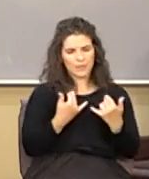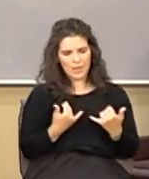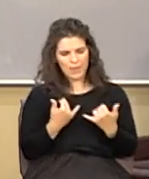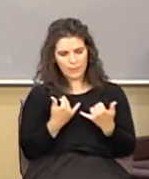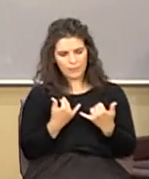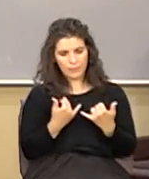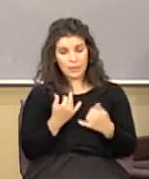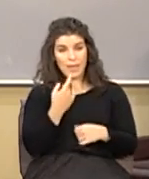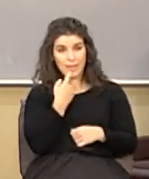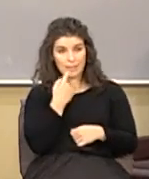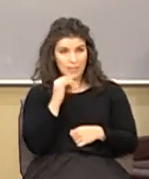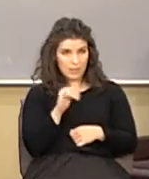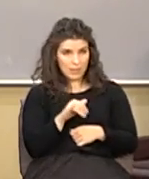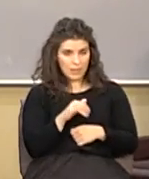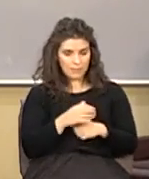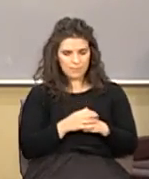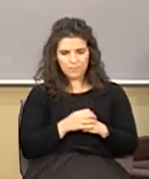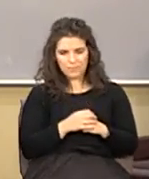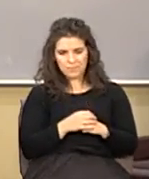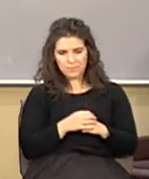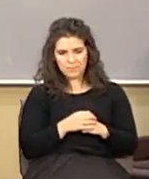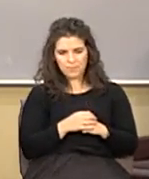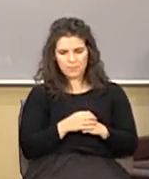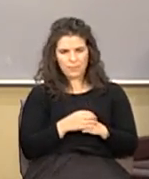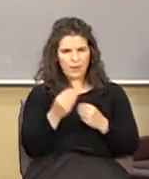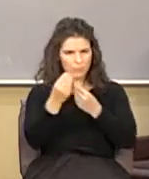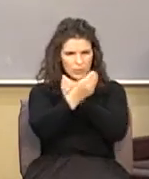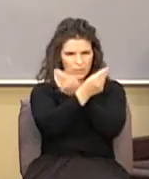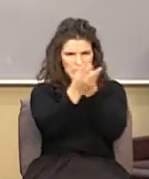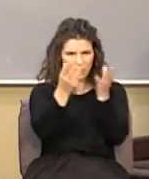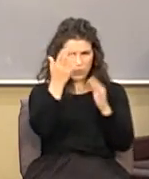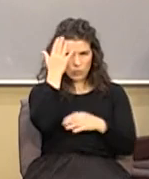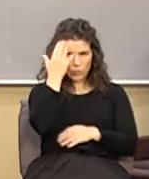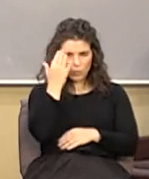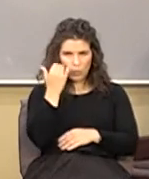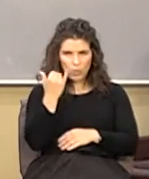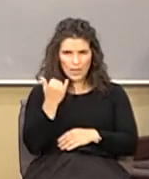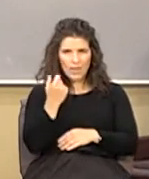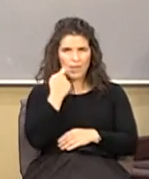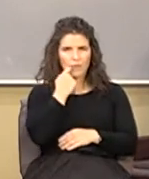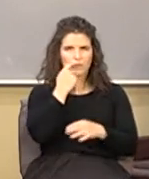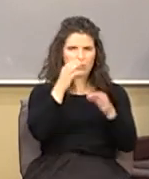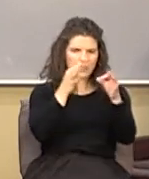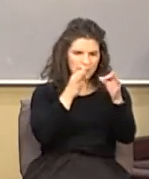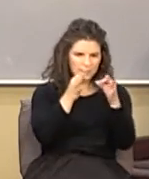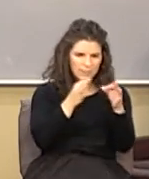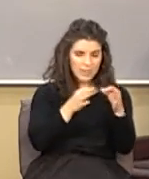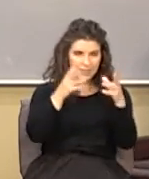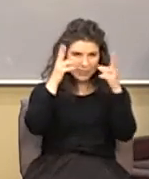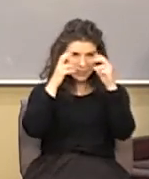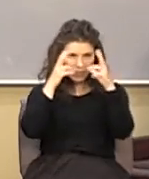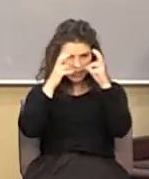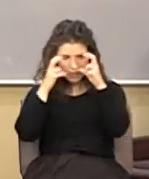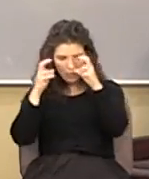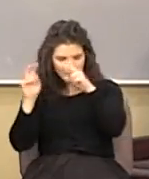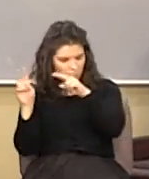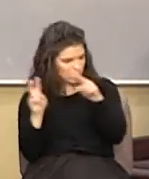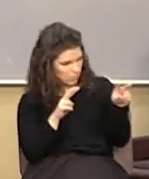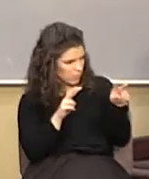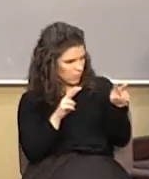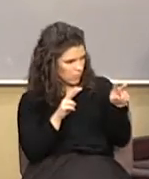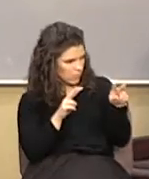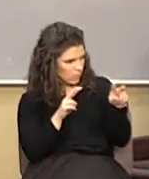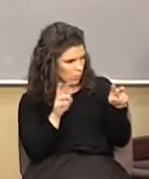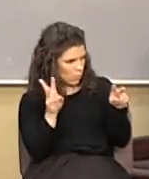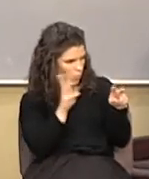that, I say that to tell you why, I've just explained to you why Satan would look at the Western